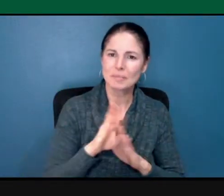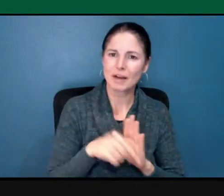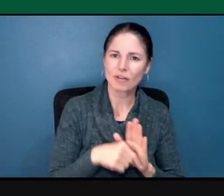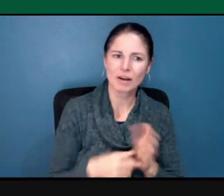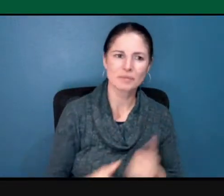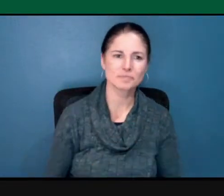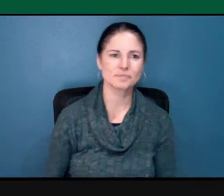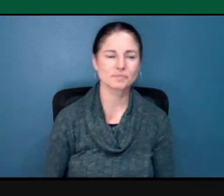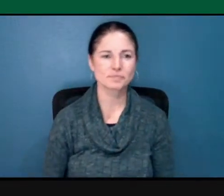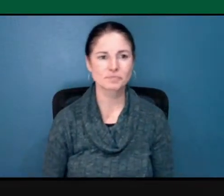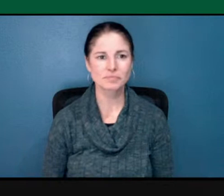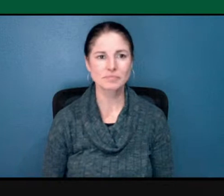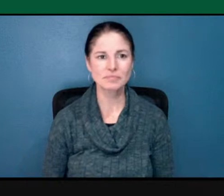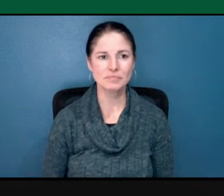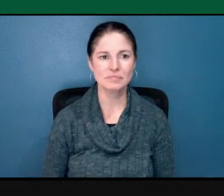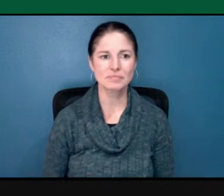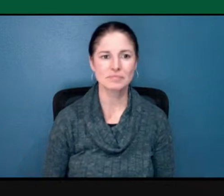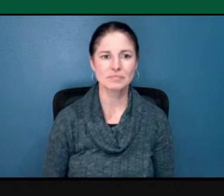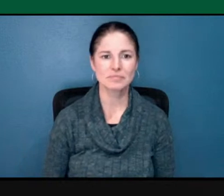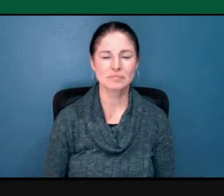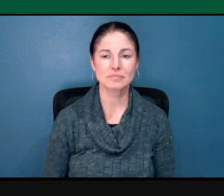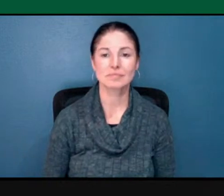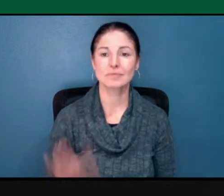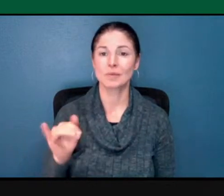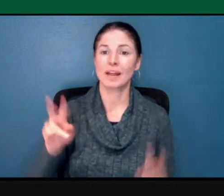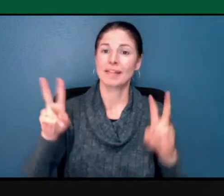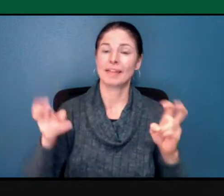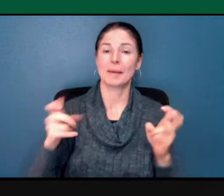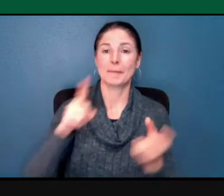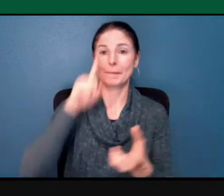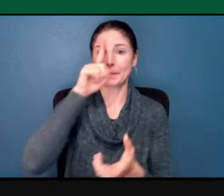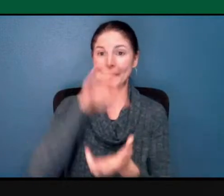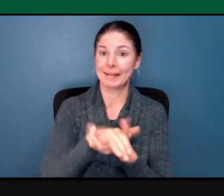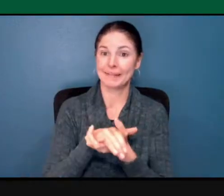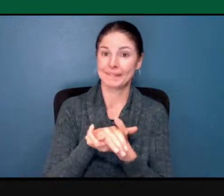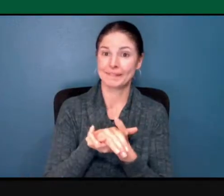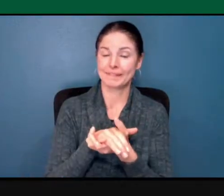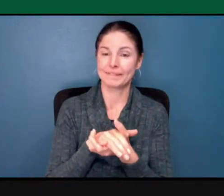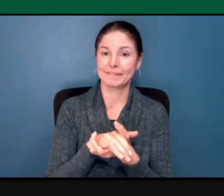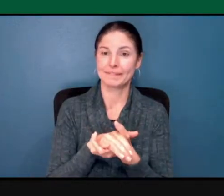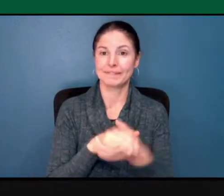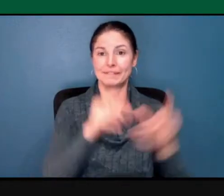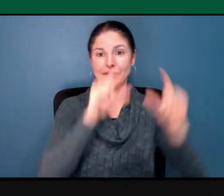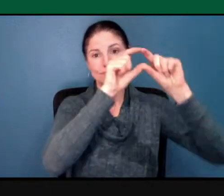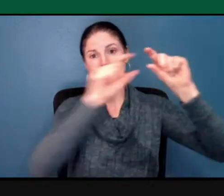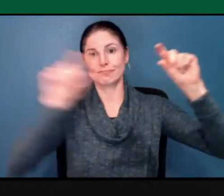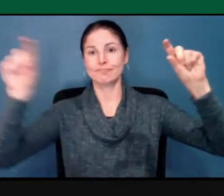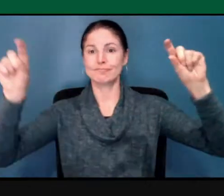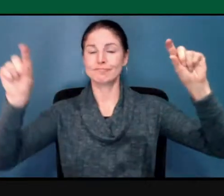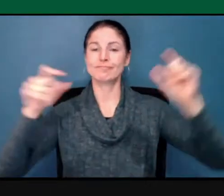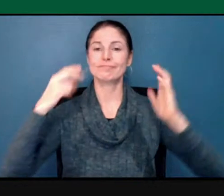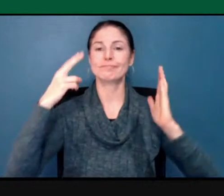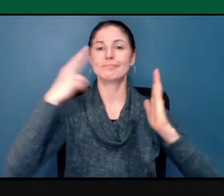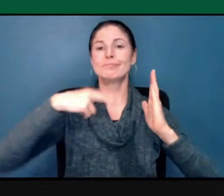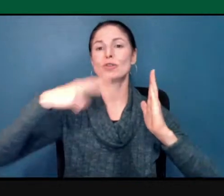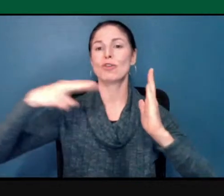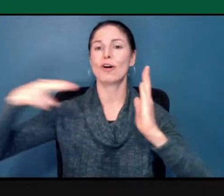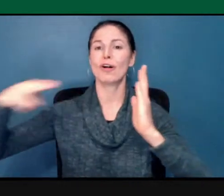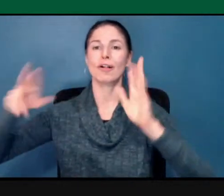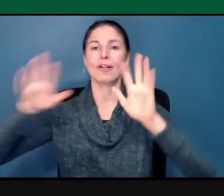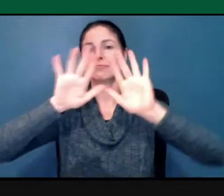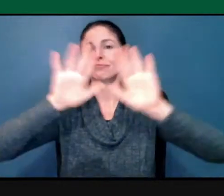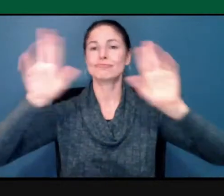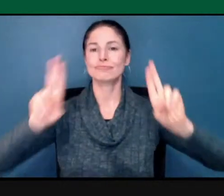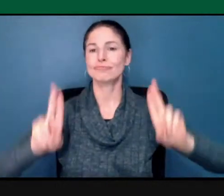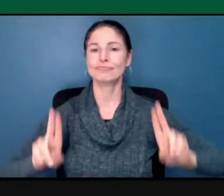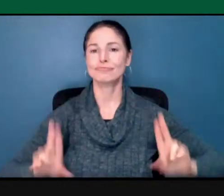The theme of Believe was the theme of the murals. And one of the things that I mentioned, students, said, would you